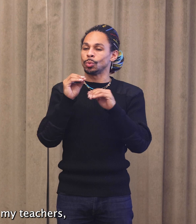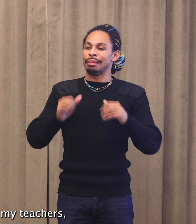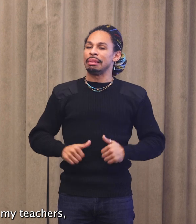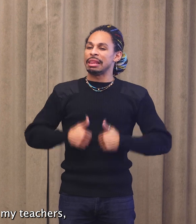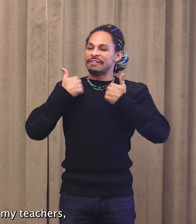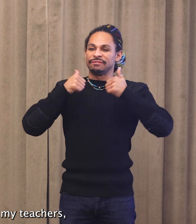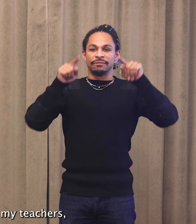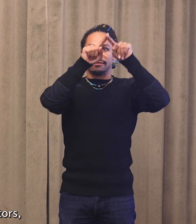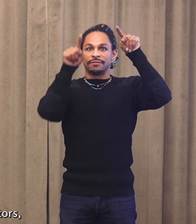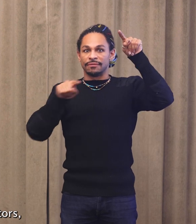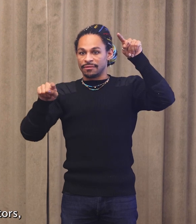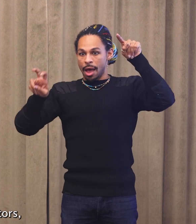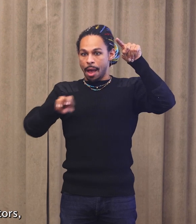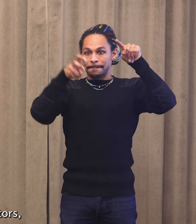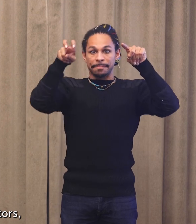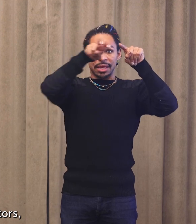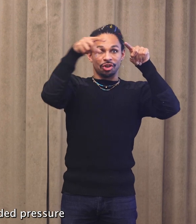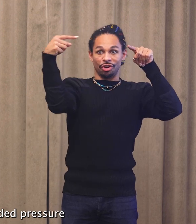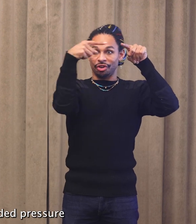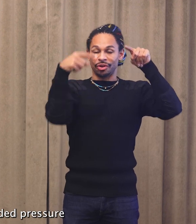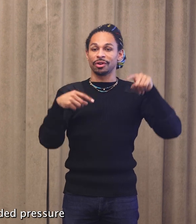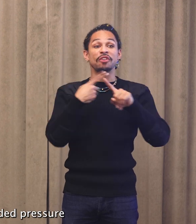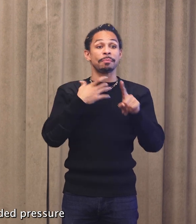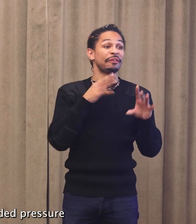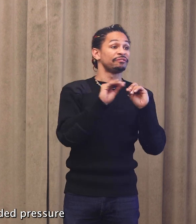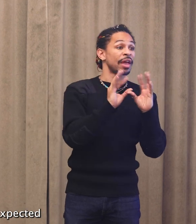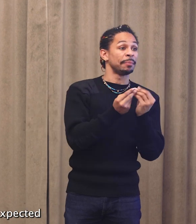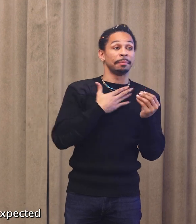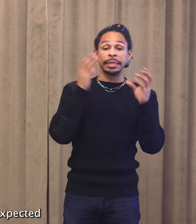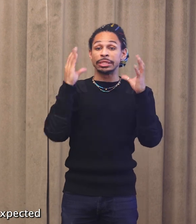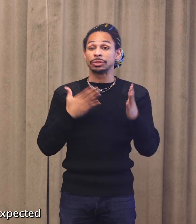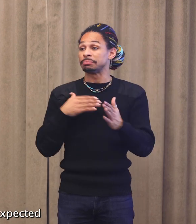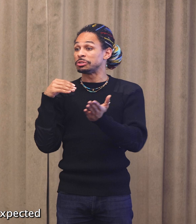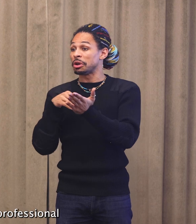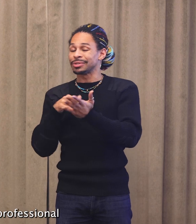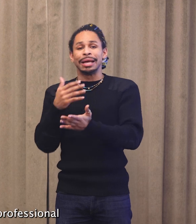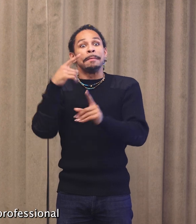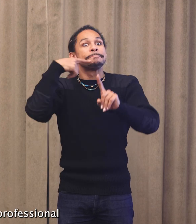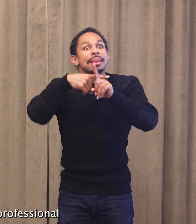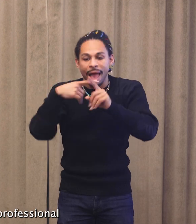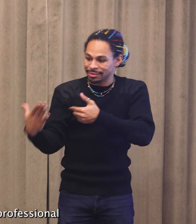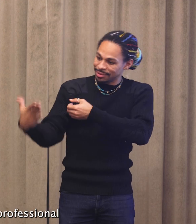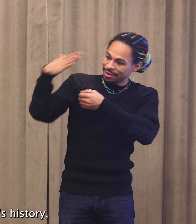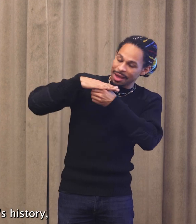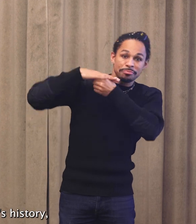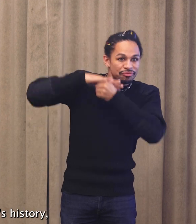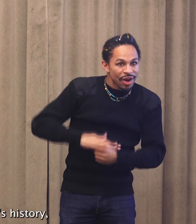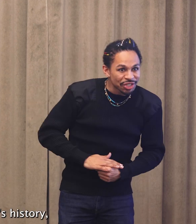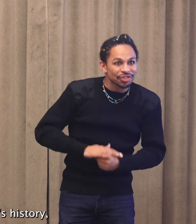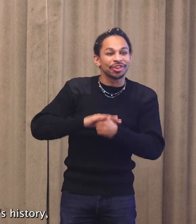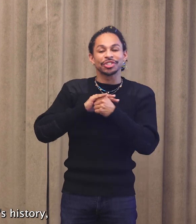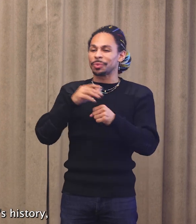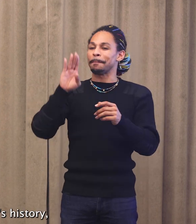family, my teachers, my doctors, and with the added pressure that I was expected to be the first professional in our